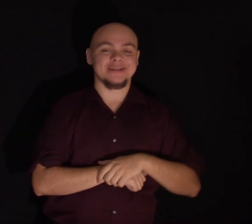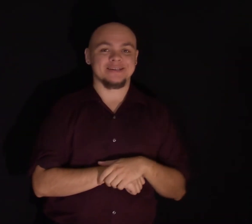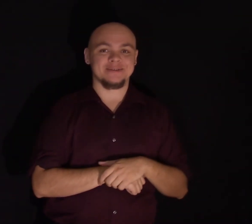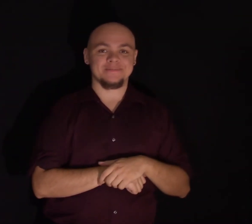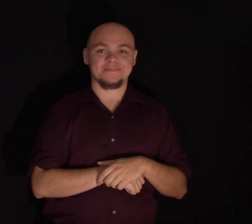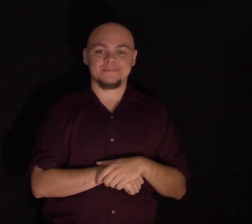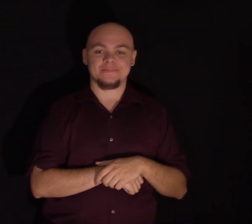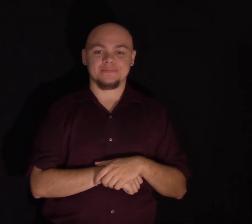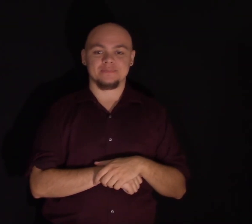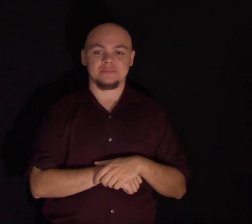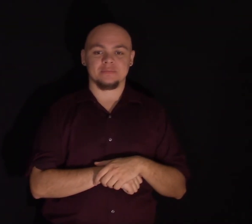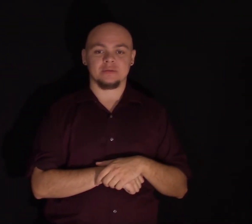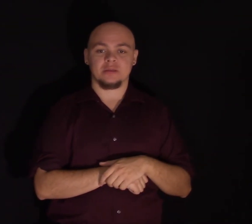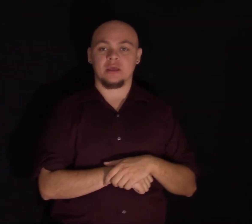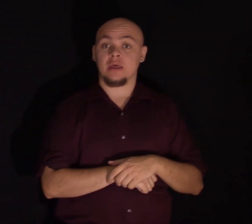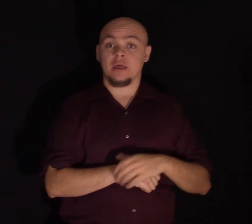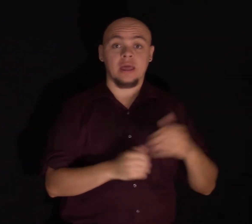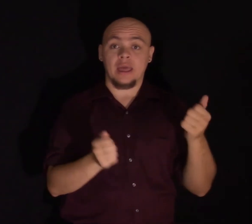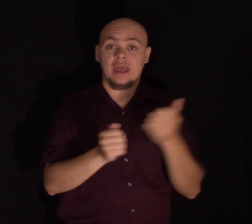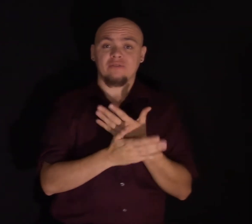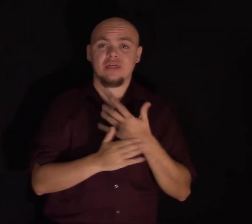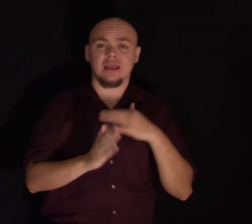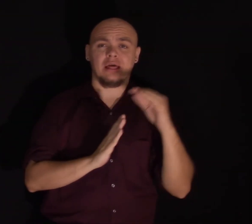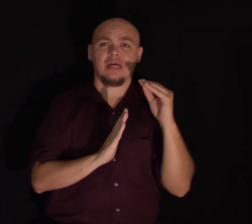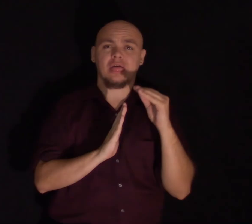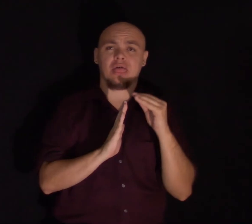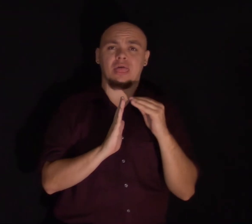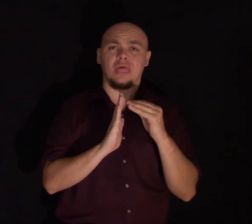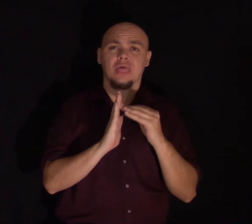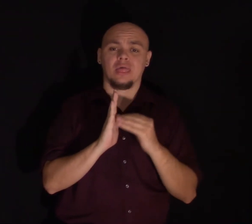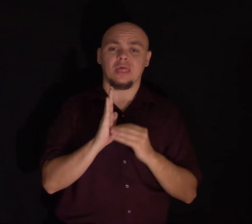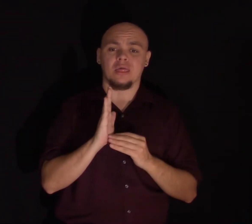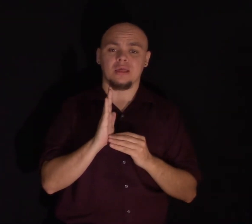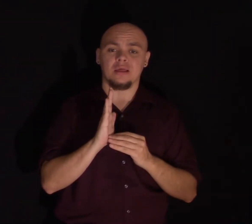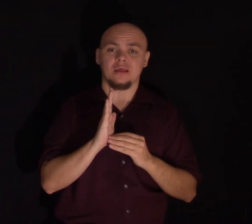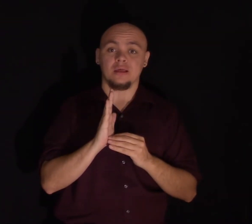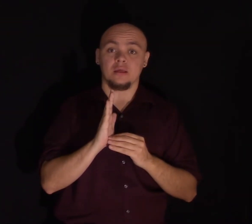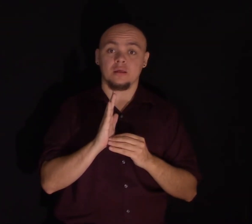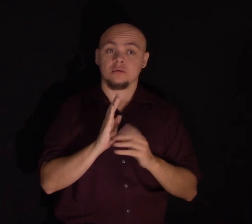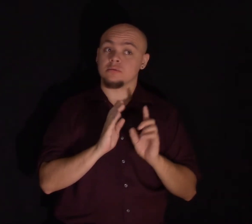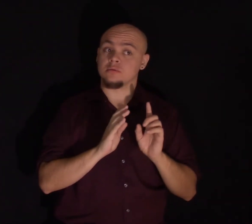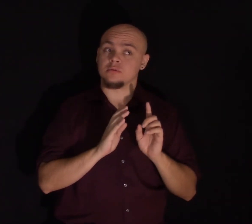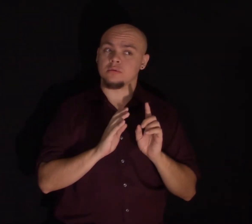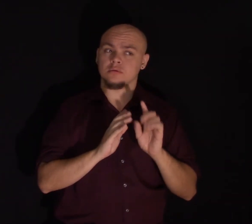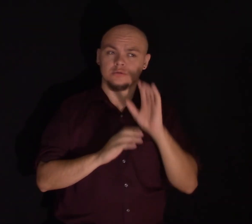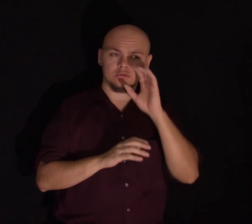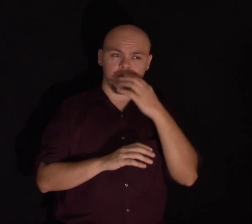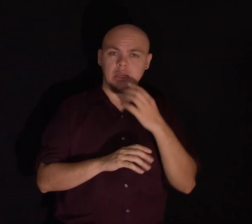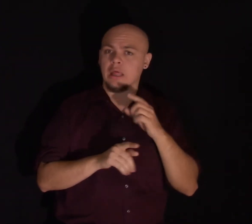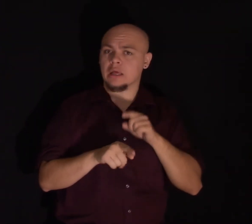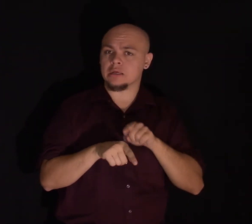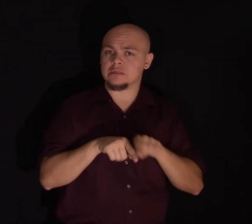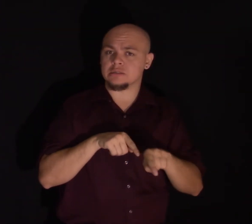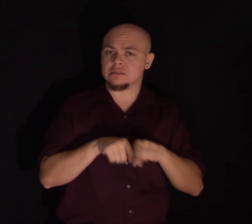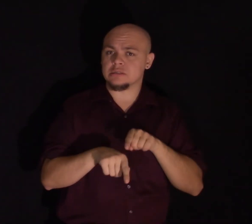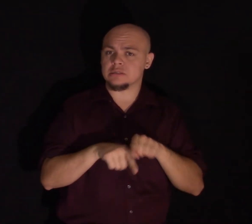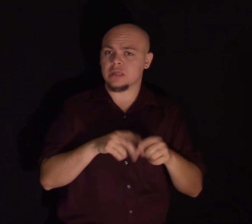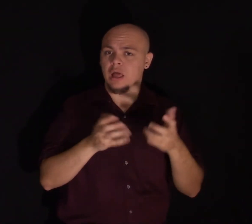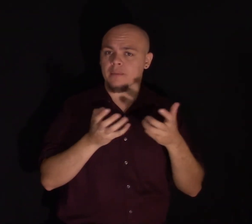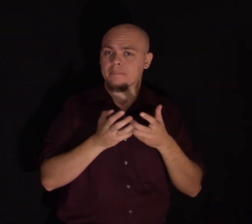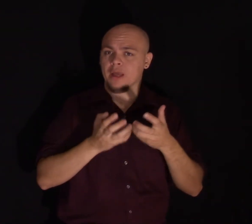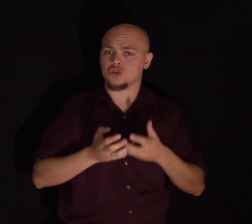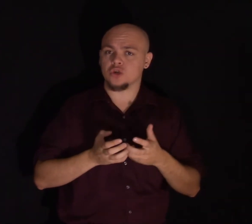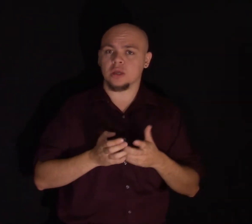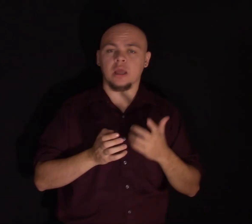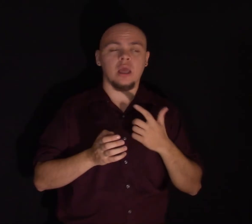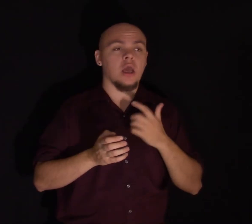everything to avoid it. Everything. And oddly enough, sock pairing became a big thing. I would go to the laundry in the bathroom, and I